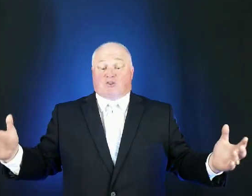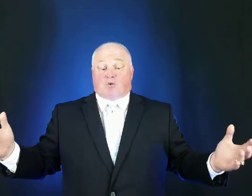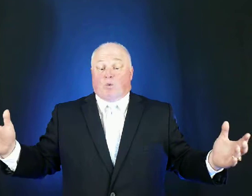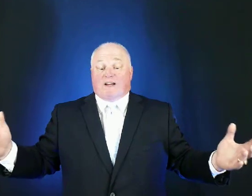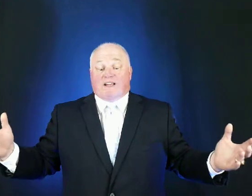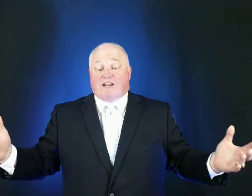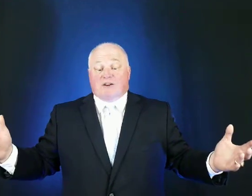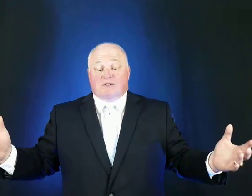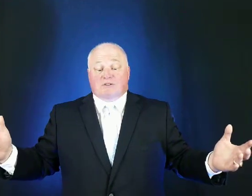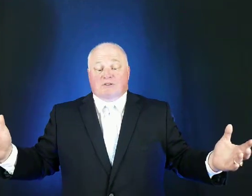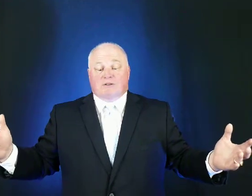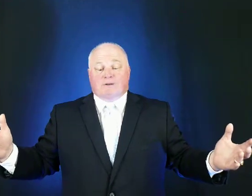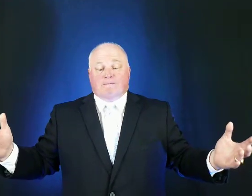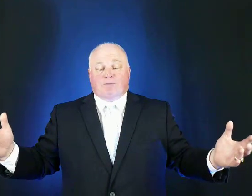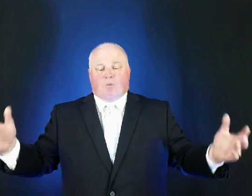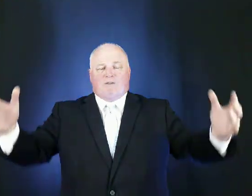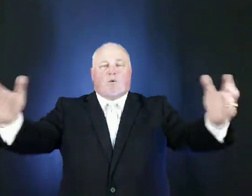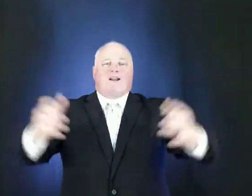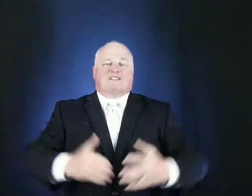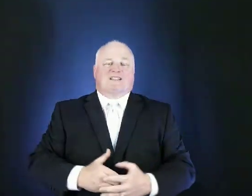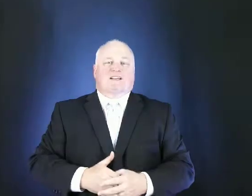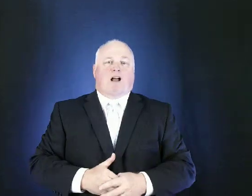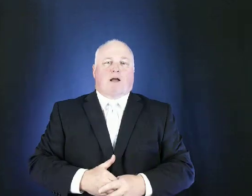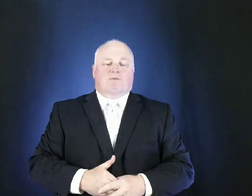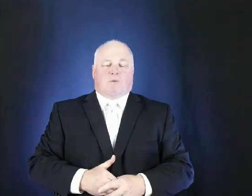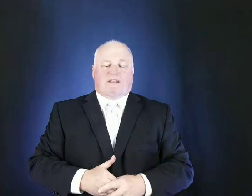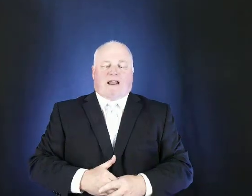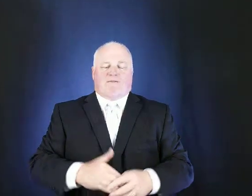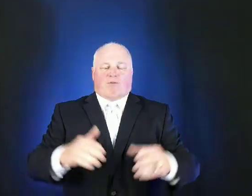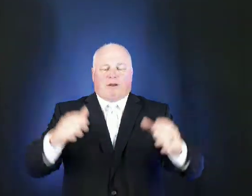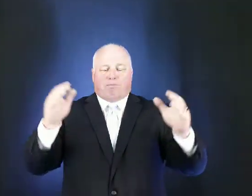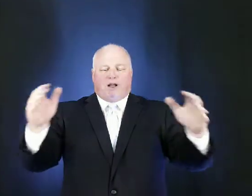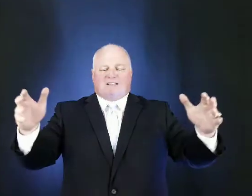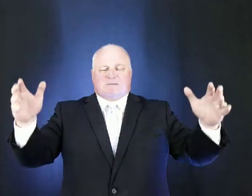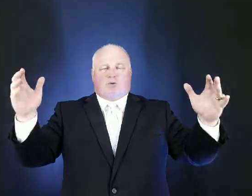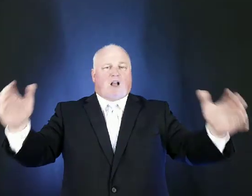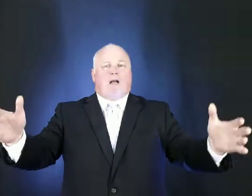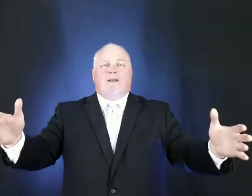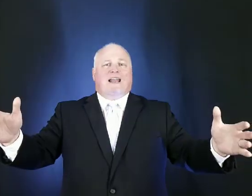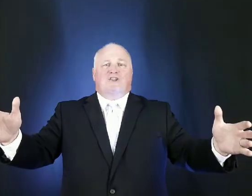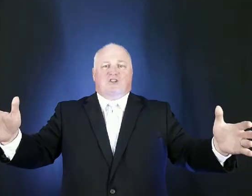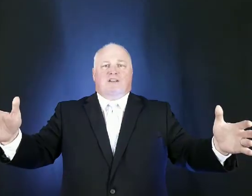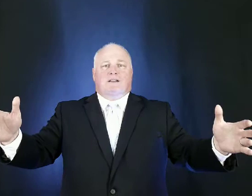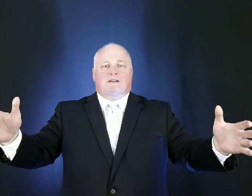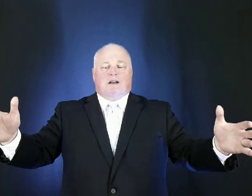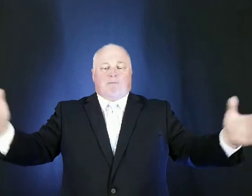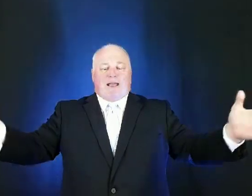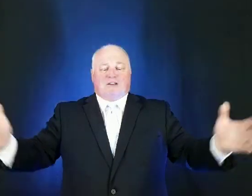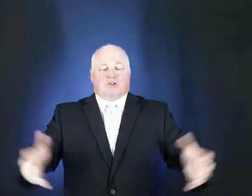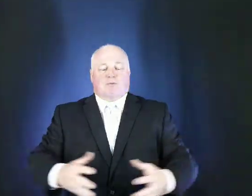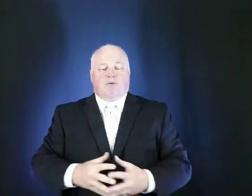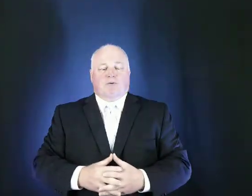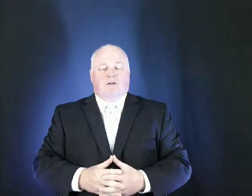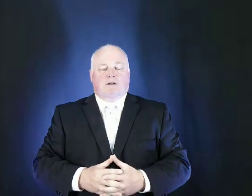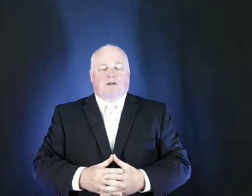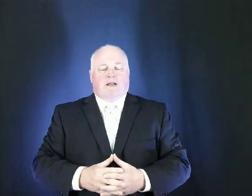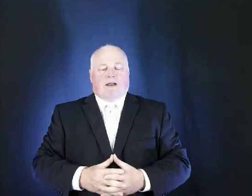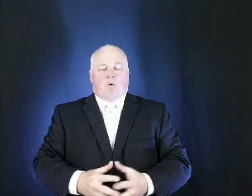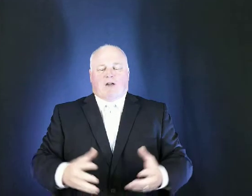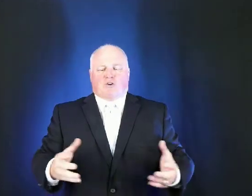20 years we've watched sitcoms with every possible combination imaginable and while the